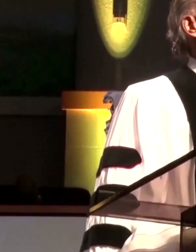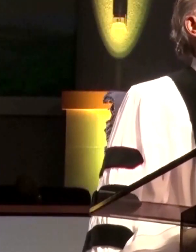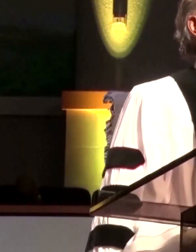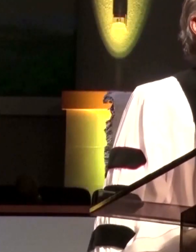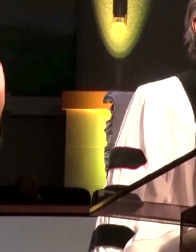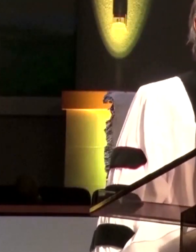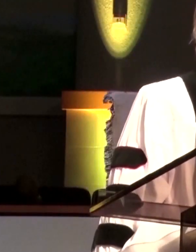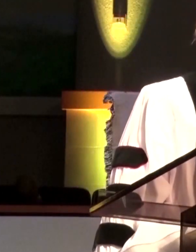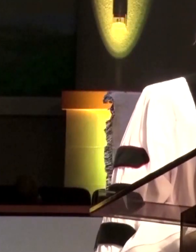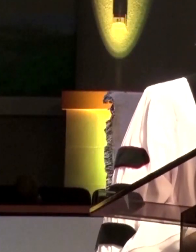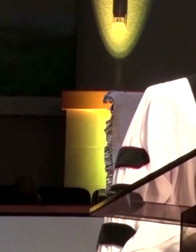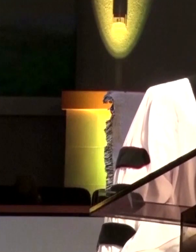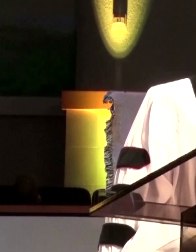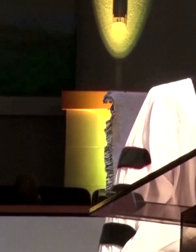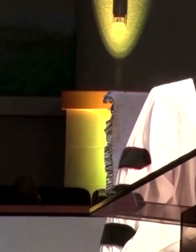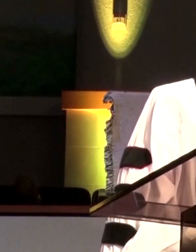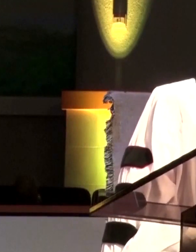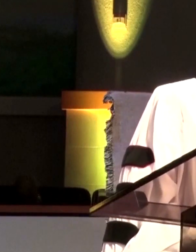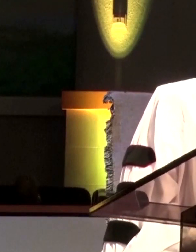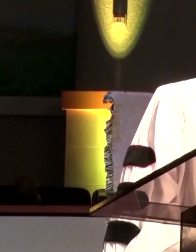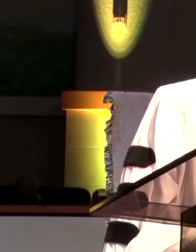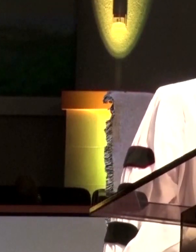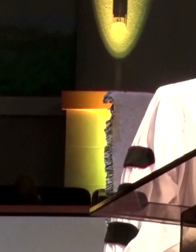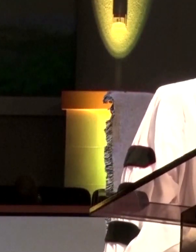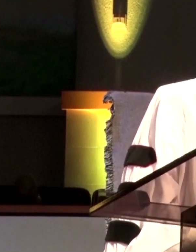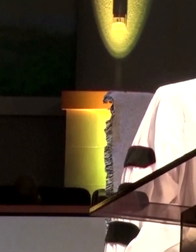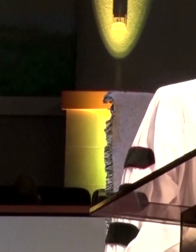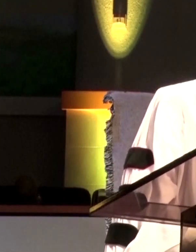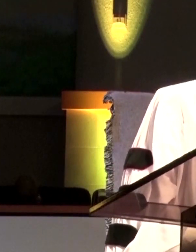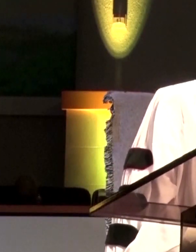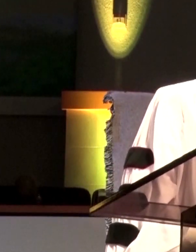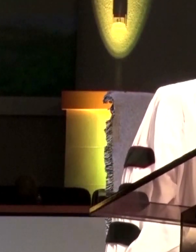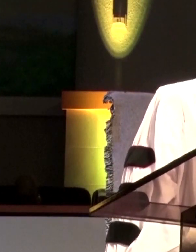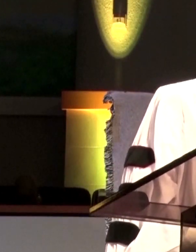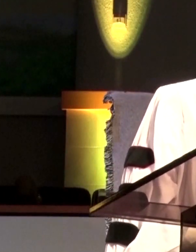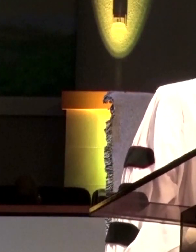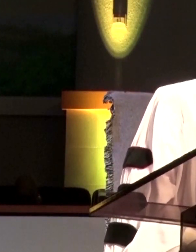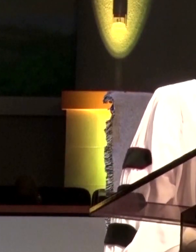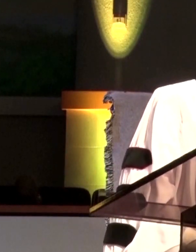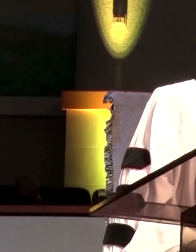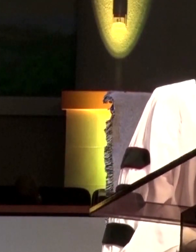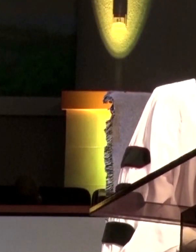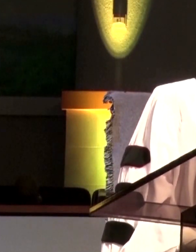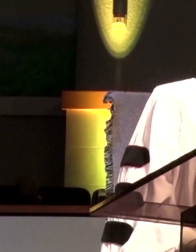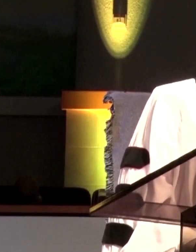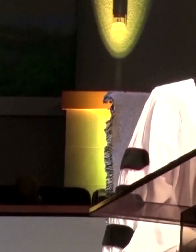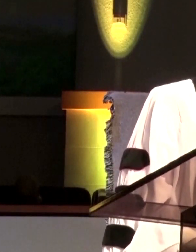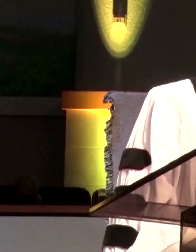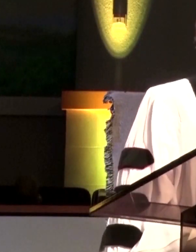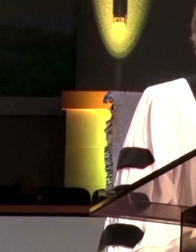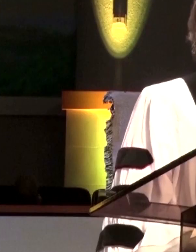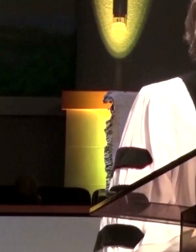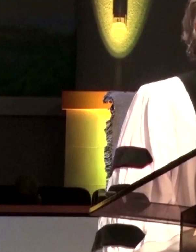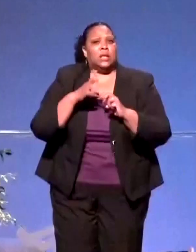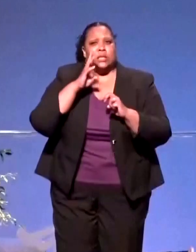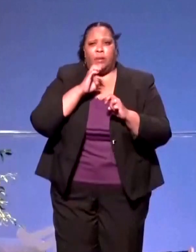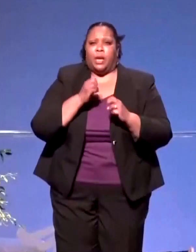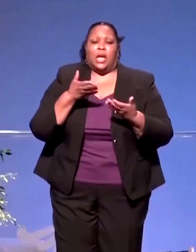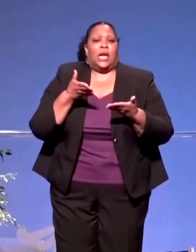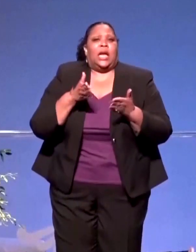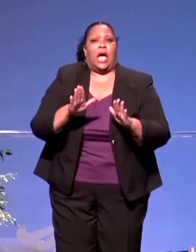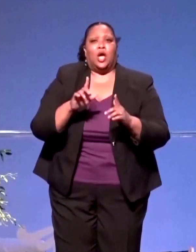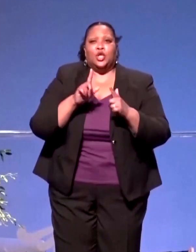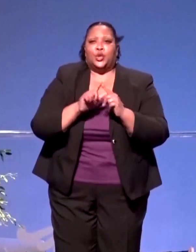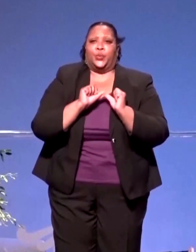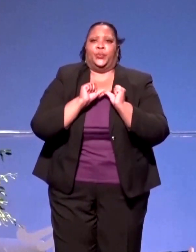are fighting an institutional systemic problem that has been allowed